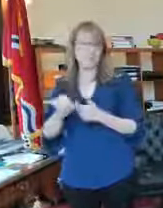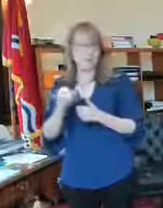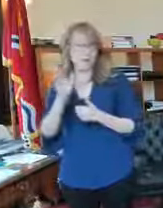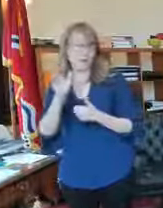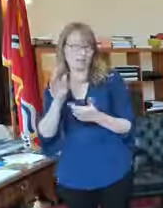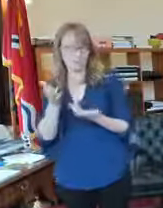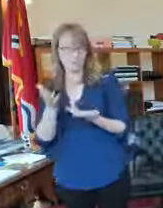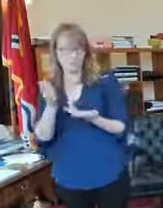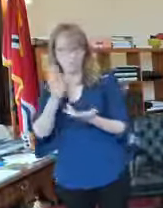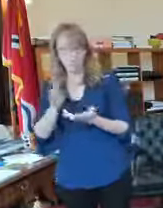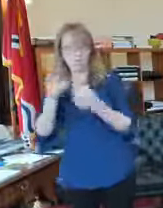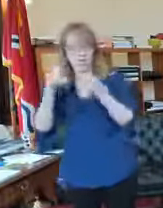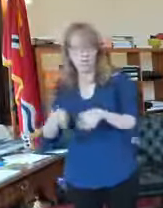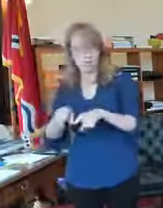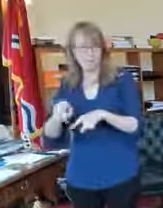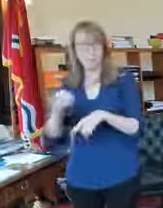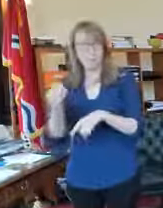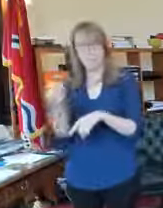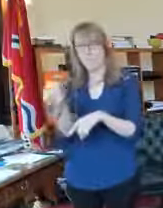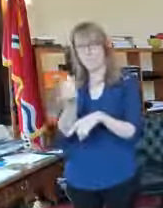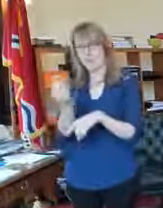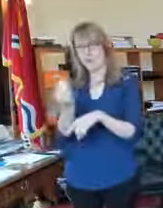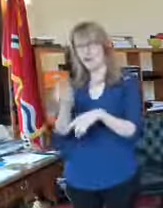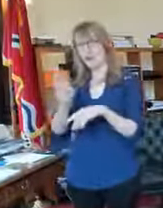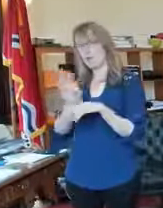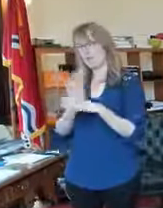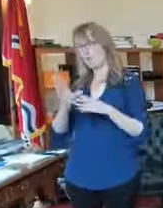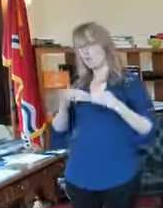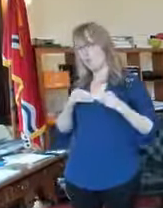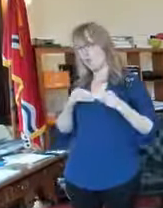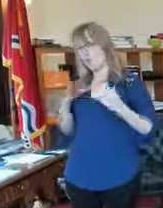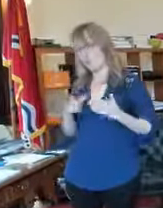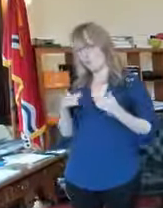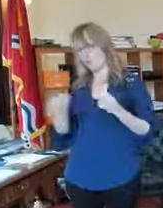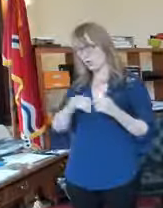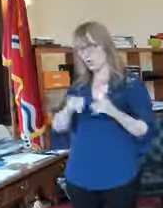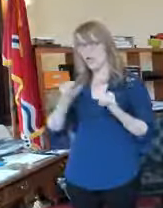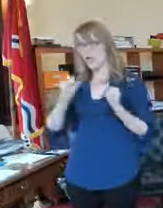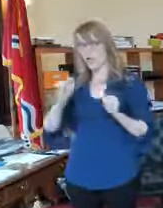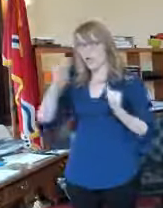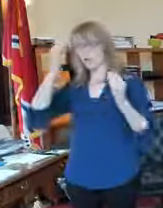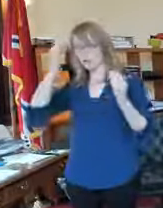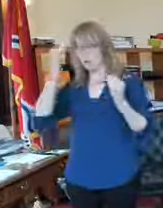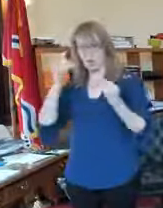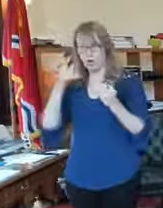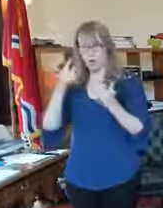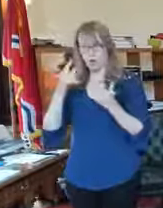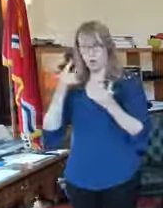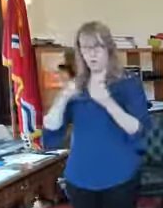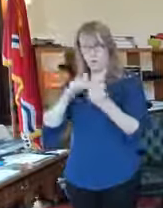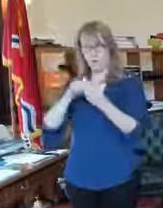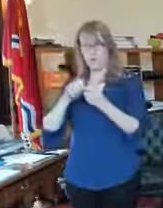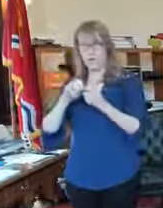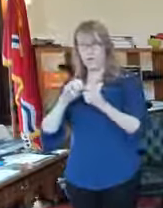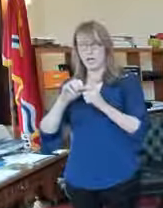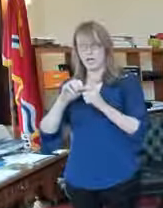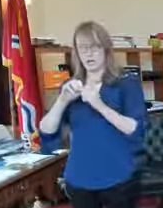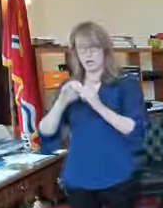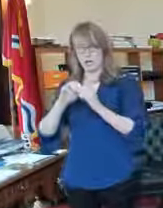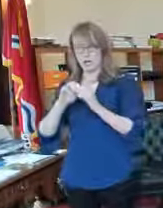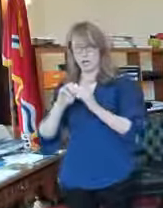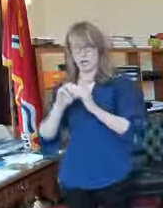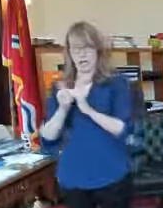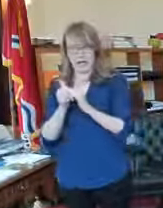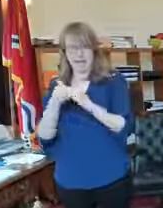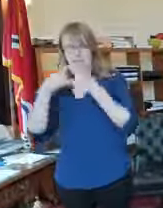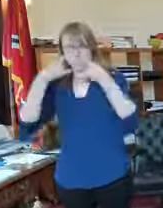get to make that decision themselves the the other thing that I would say here is that it's